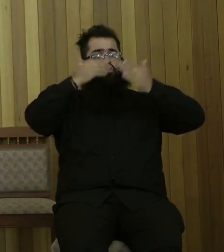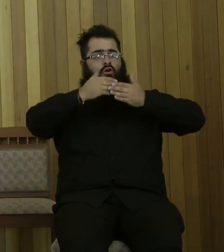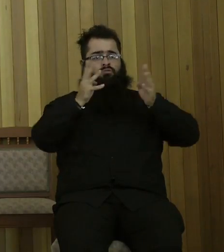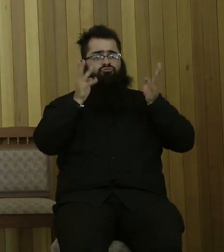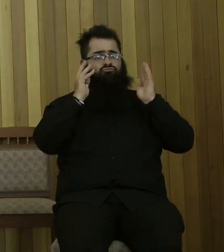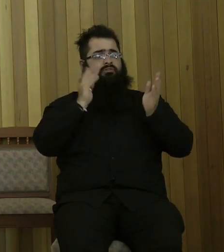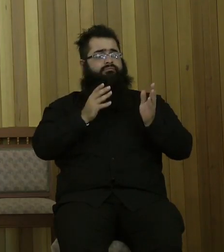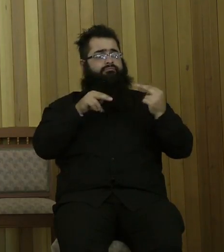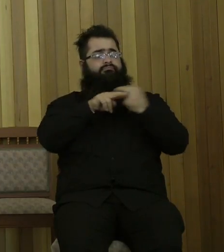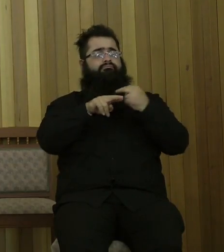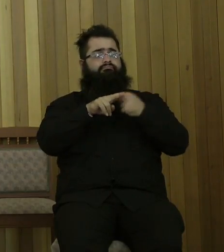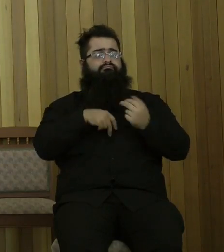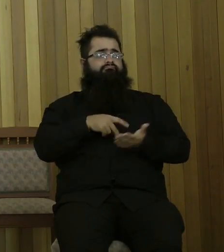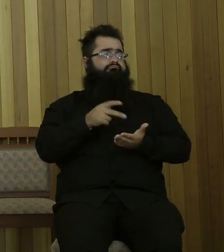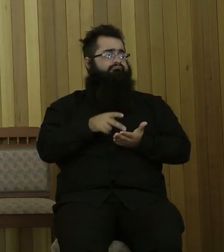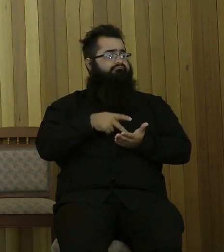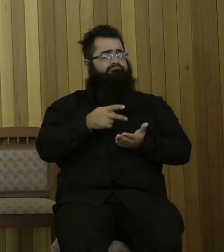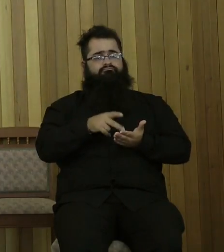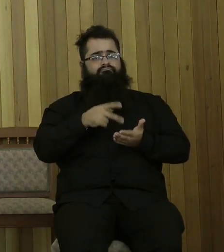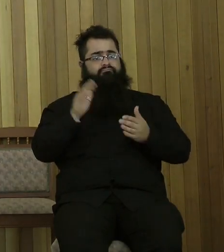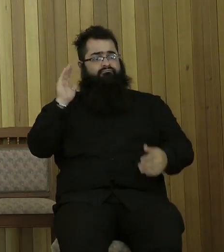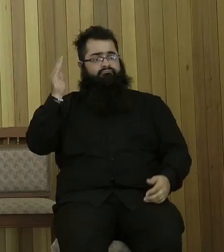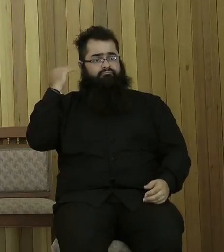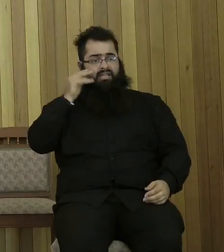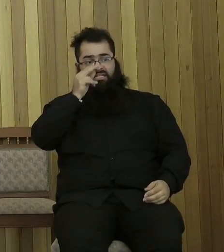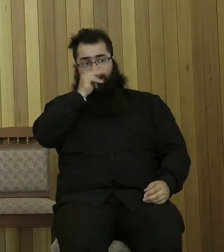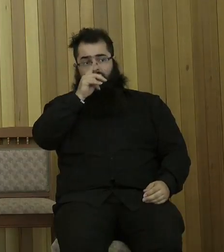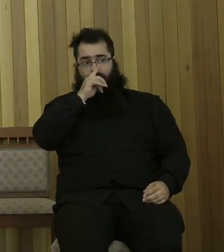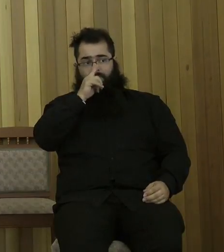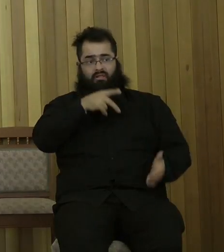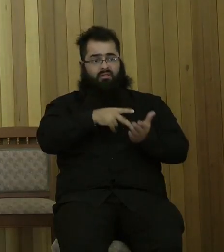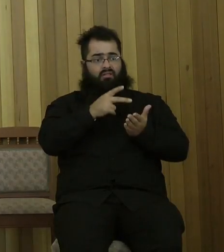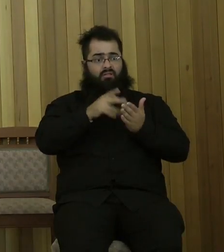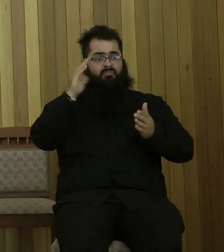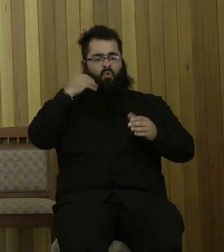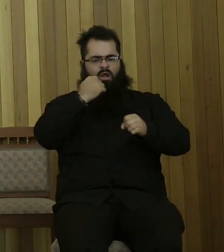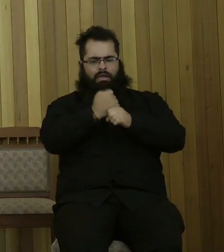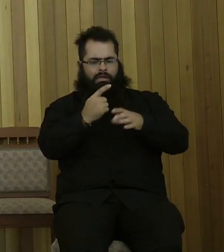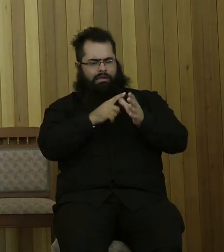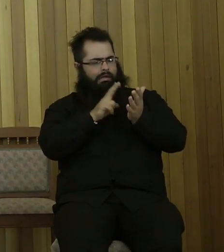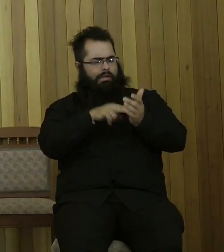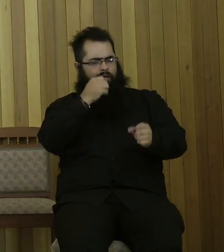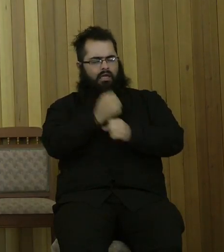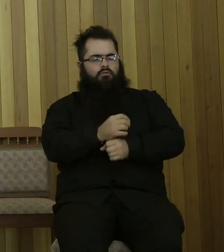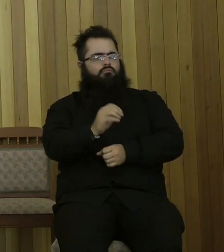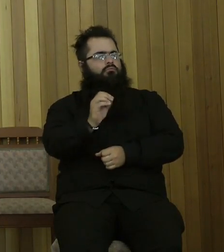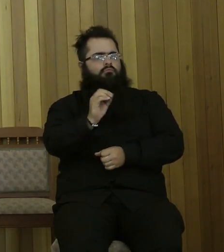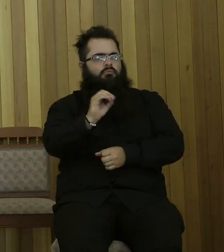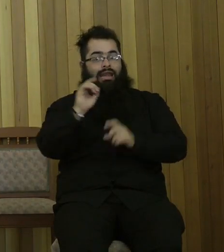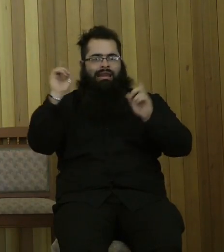time when young fellas walking the street wasn't like it is today. We weren't gangs, and we didn't do nefarious deeds at